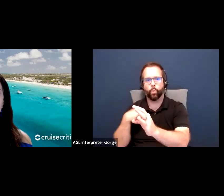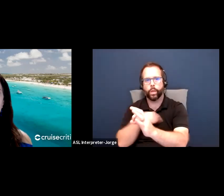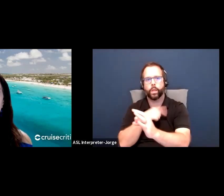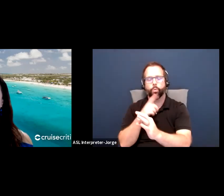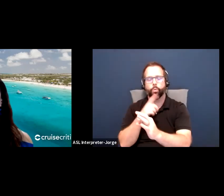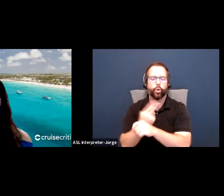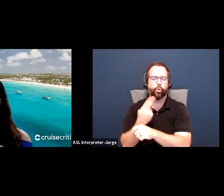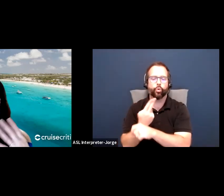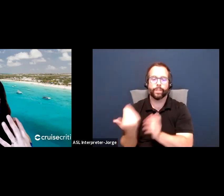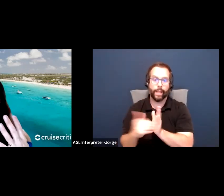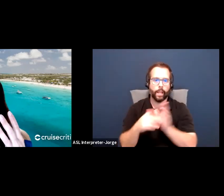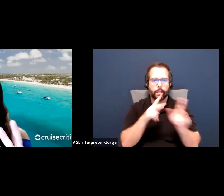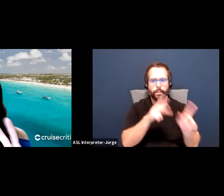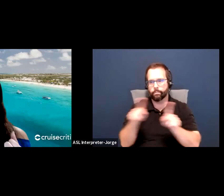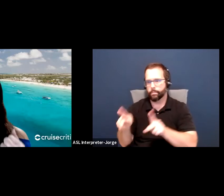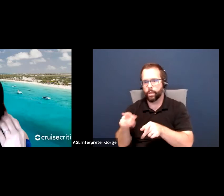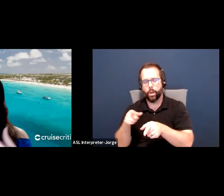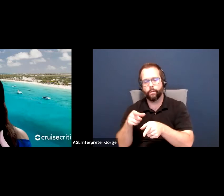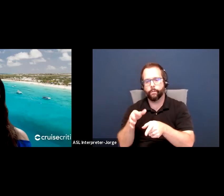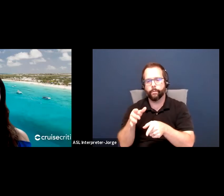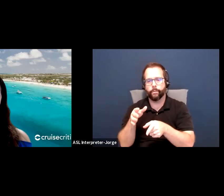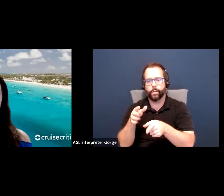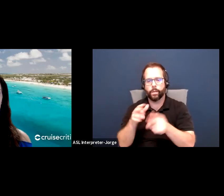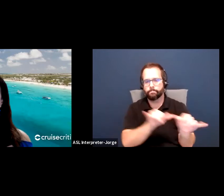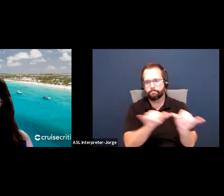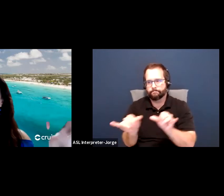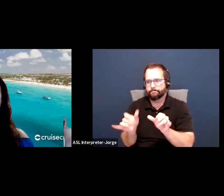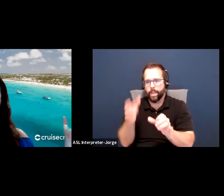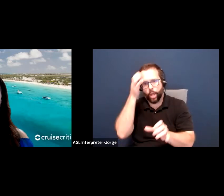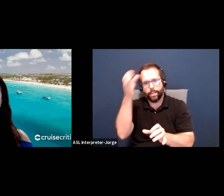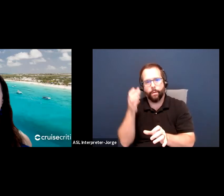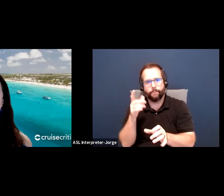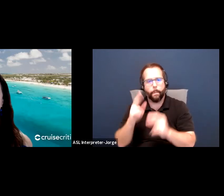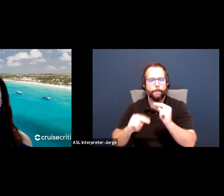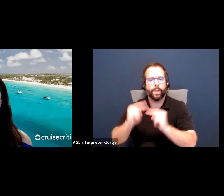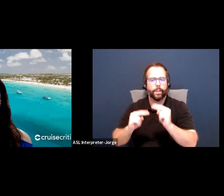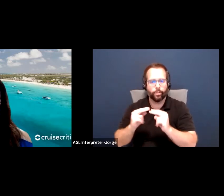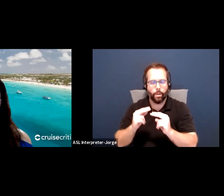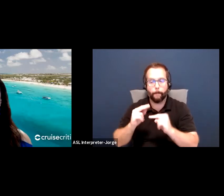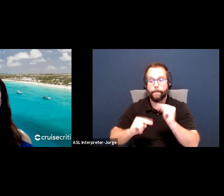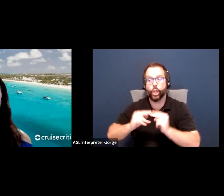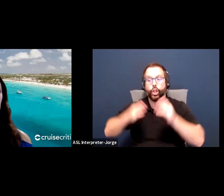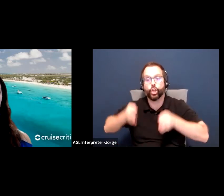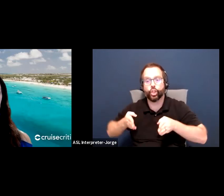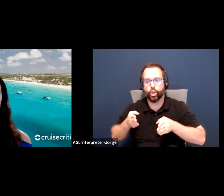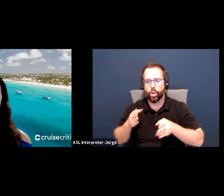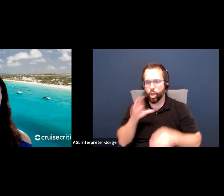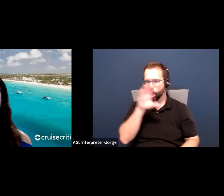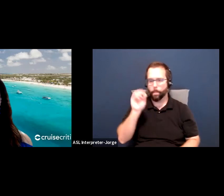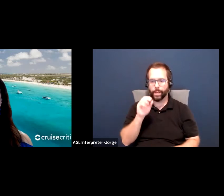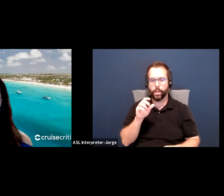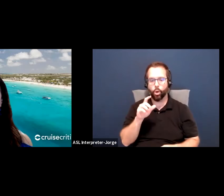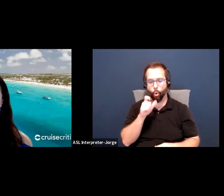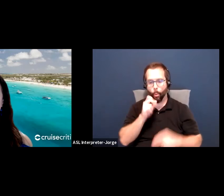analogy again, like a builder who's going to build houses and then wants to sell them to the community. They're going to need realtors.